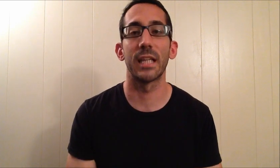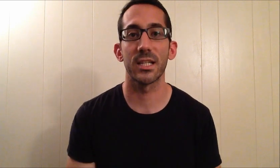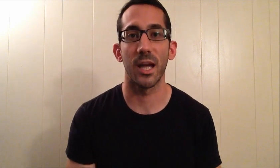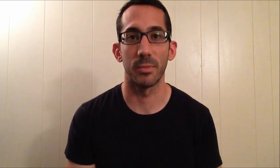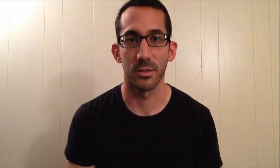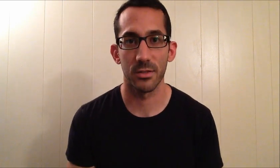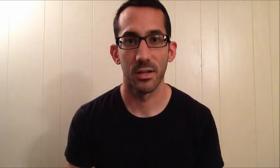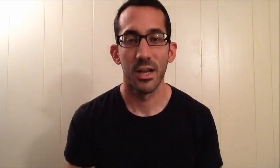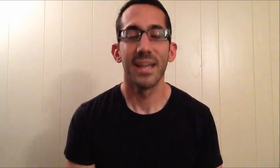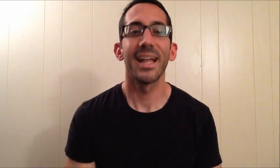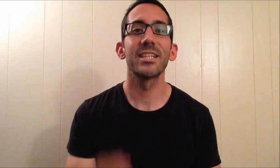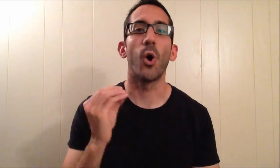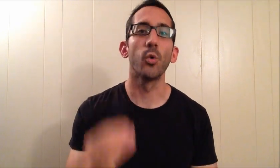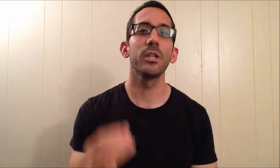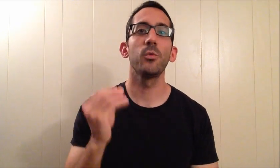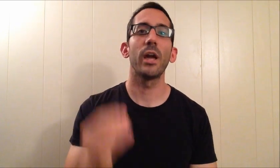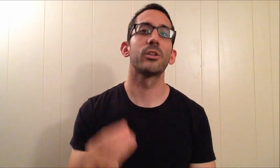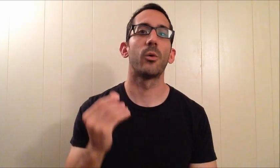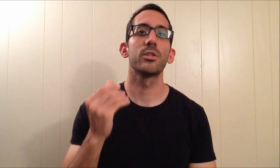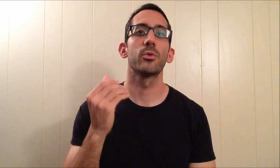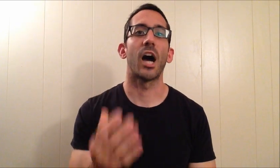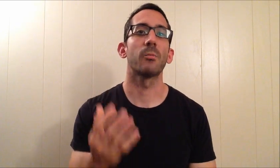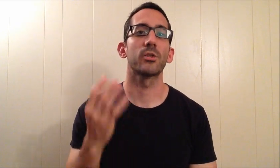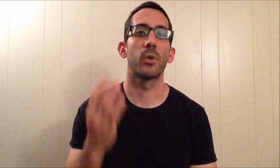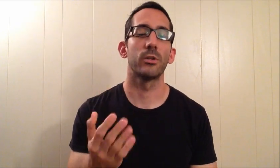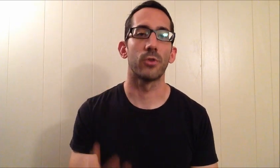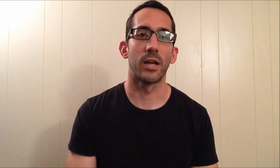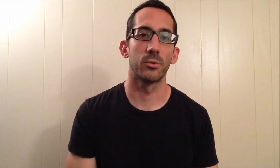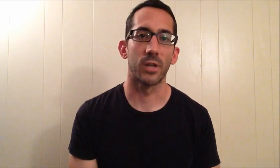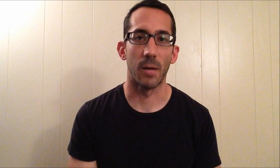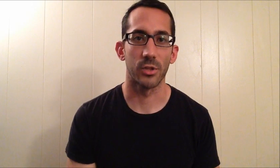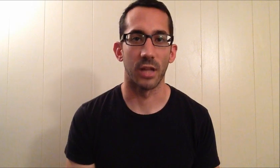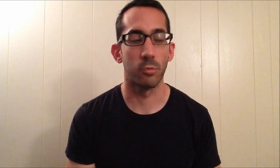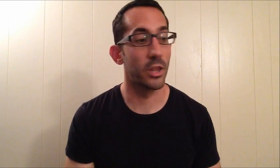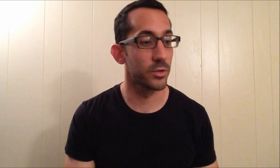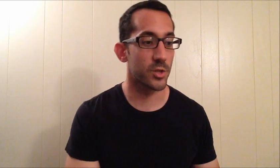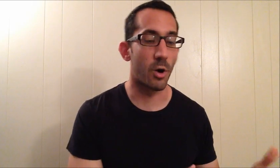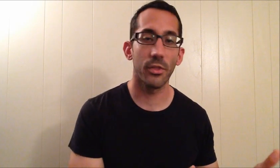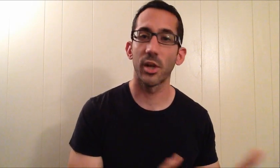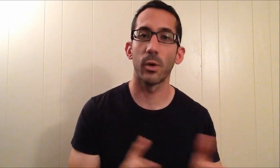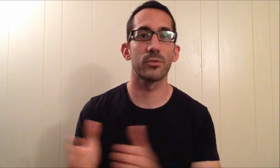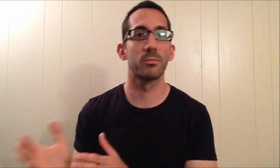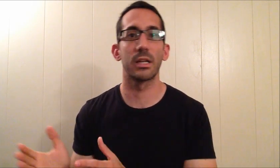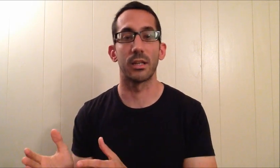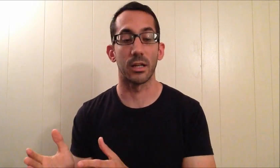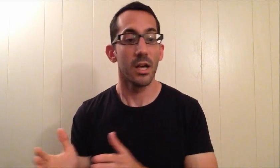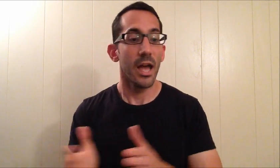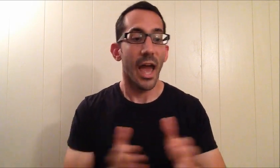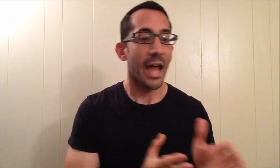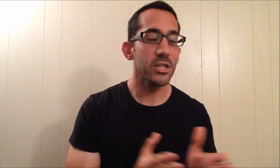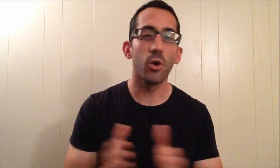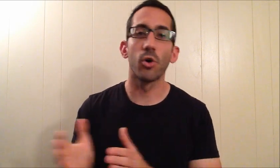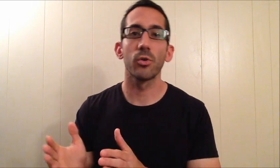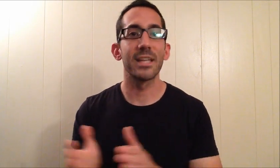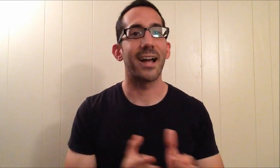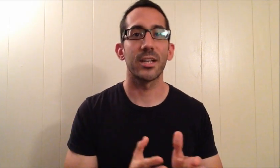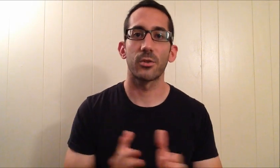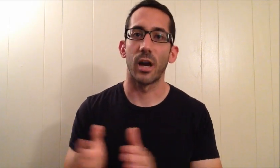what the next step is, that's the only way you're going to accomplish what you're trying to accomplish in life, whether it's a small thing or whether it's a big thing. Any goal is outside your